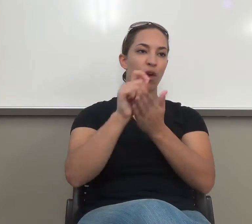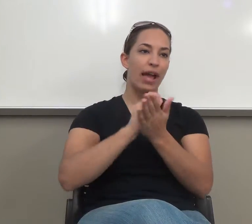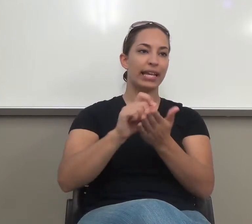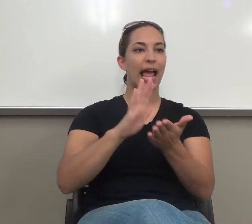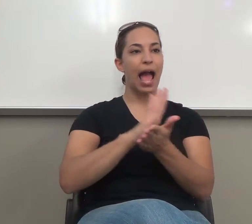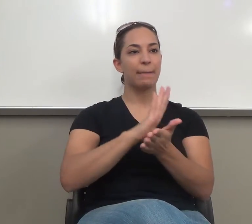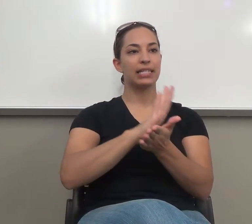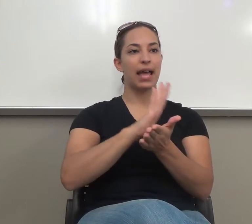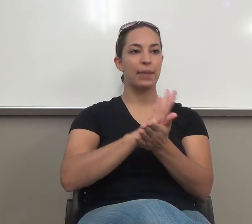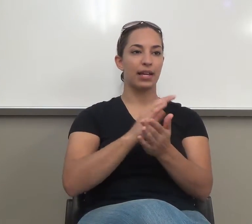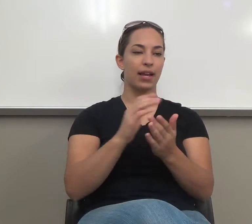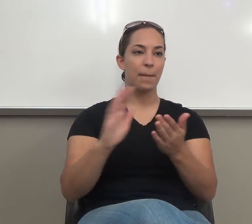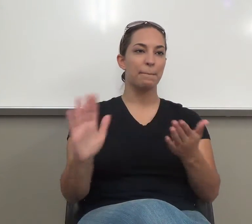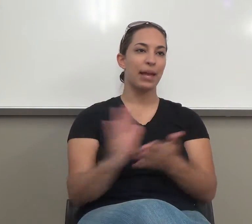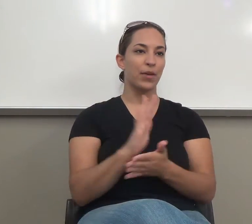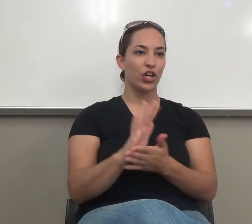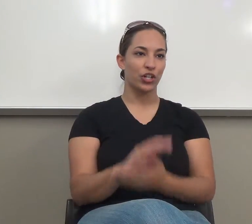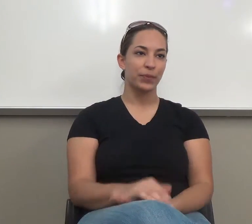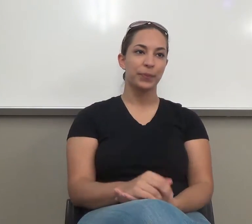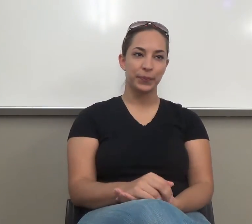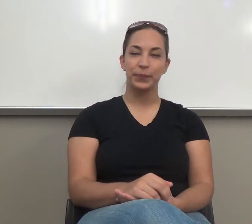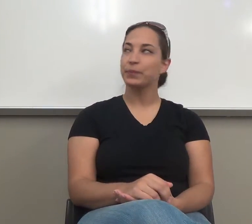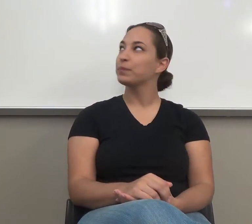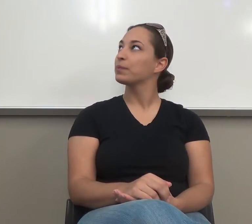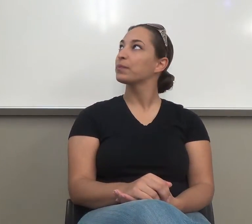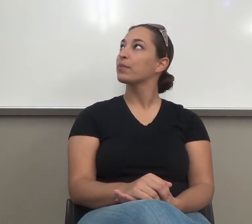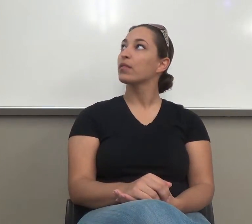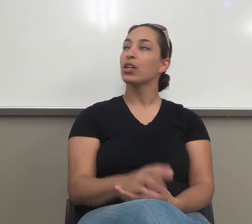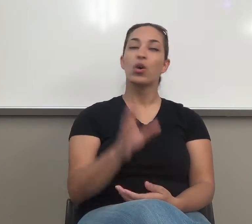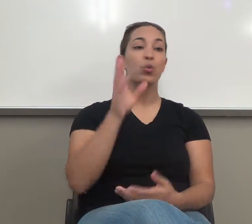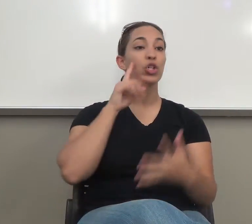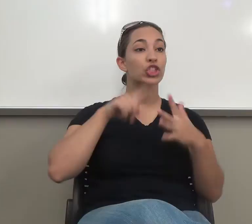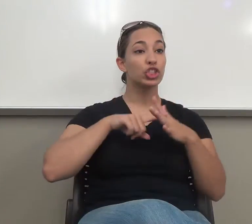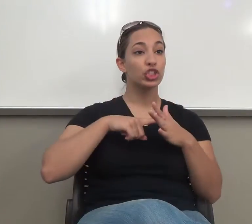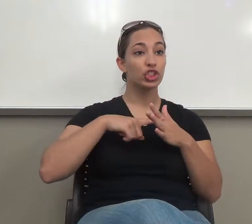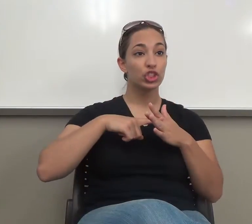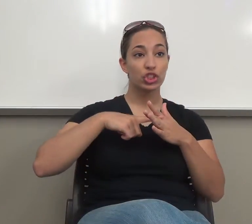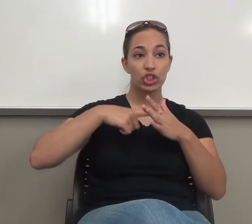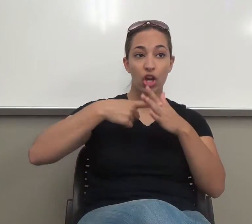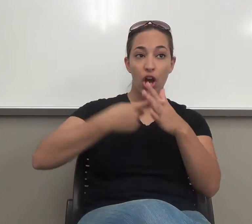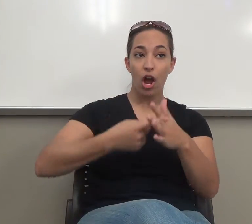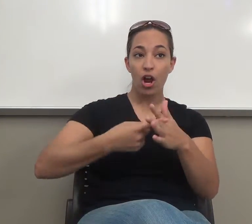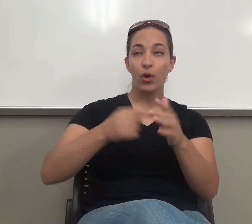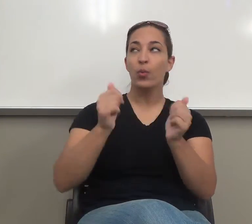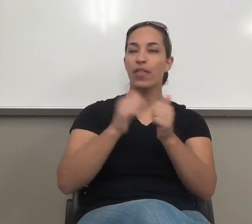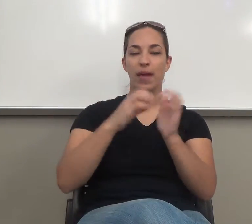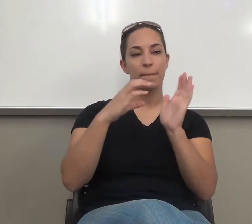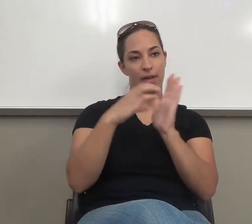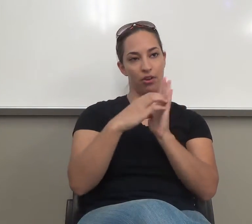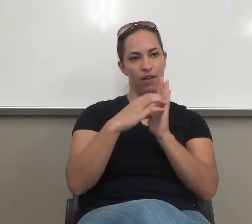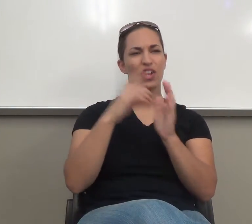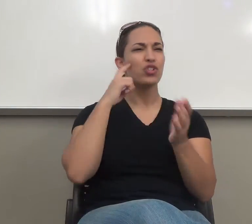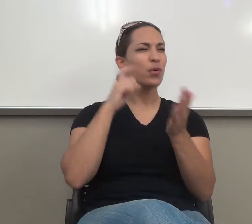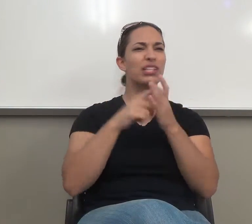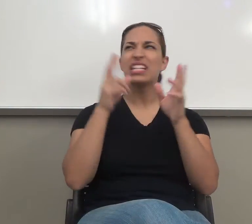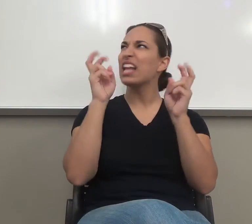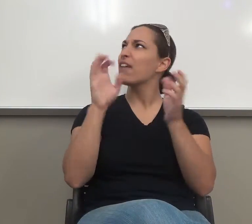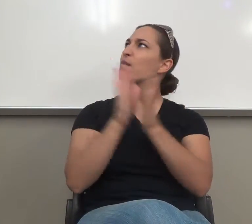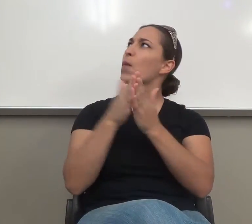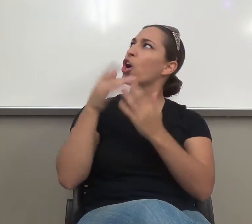We're going to start out with a paragraph. If you'll notice the title of this book is kind of interesting. Okay. It's called The Right